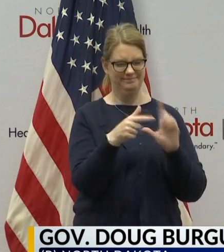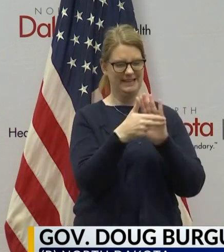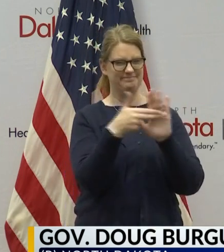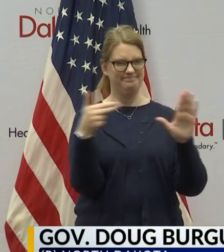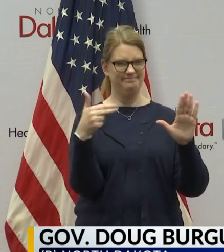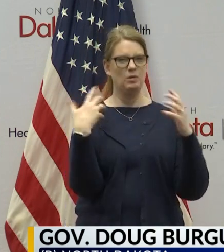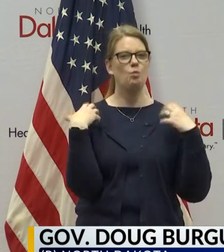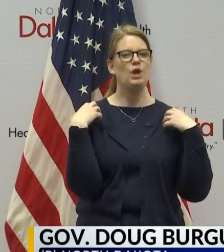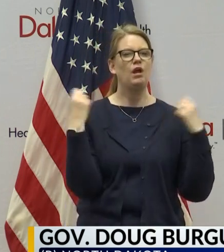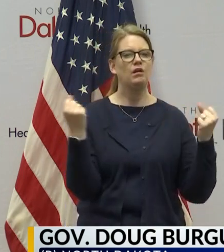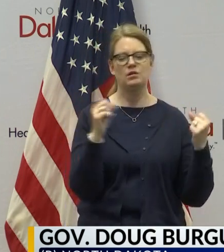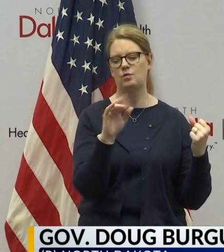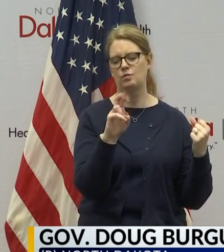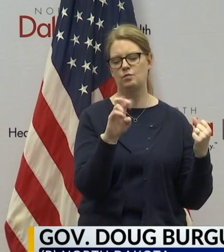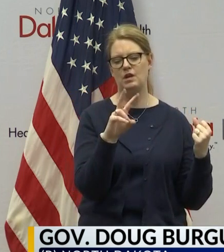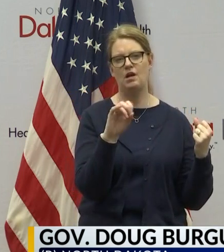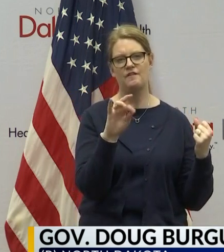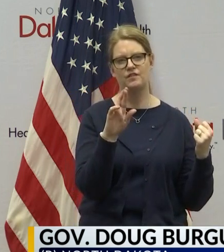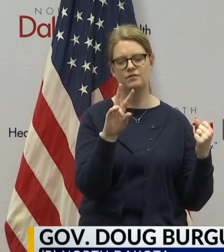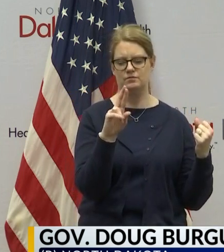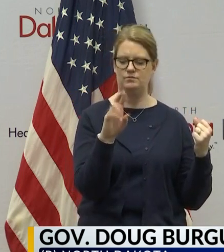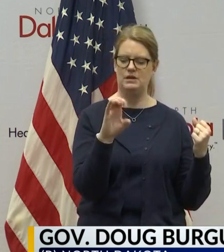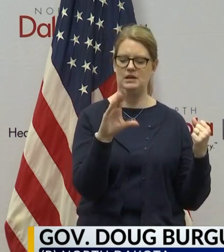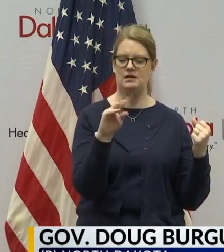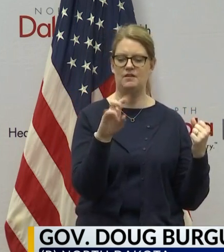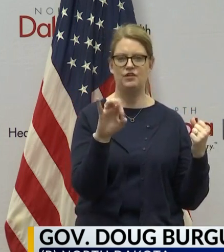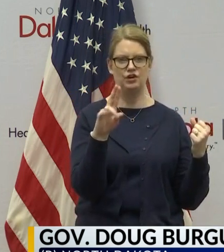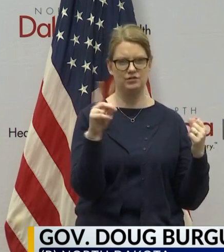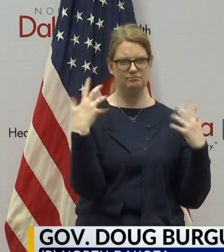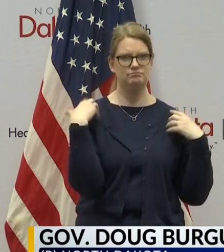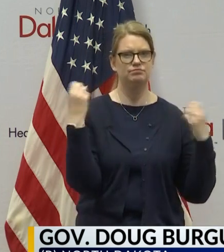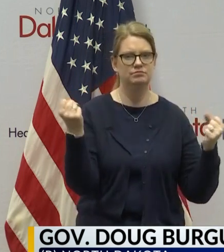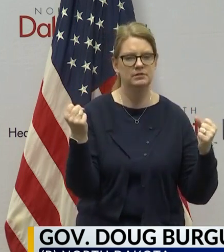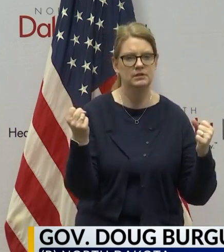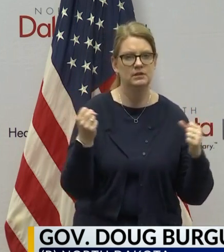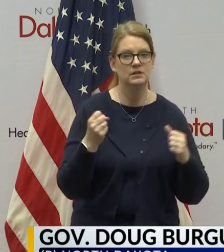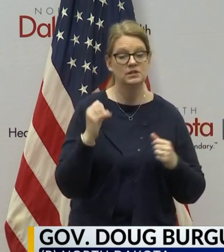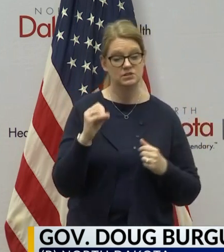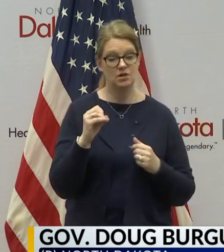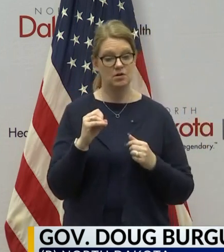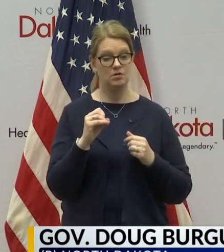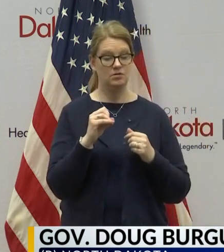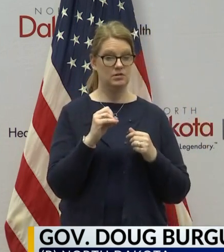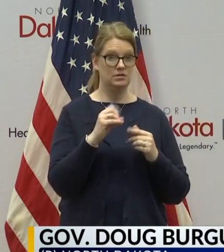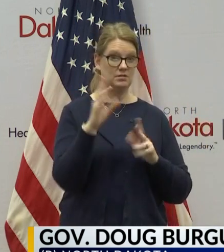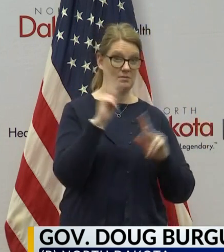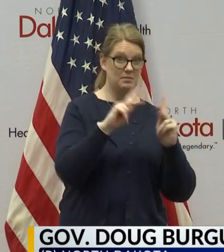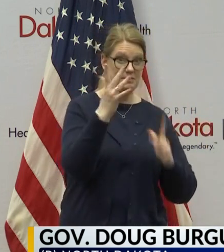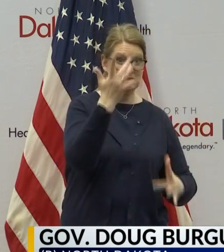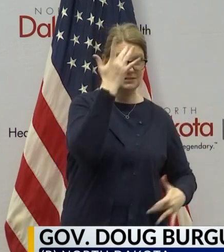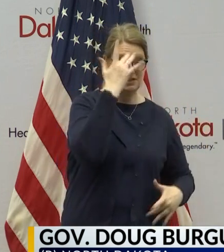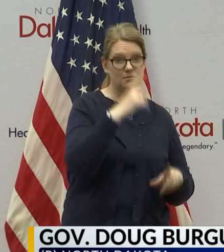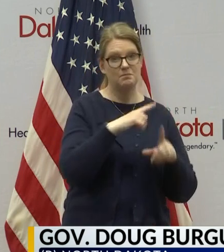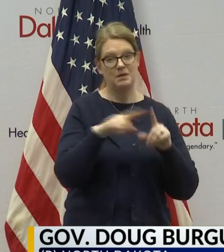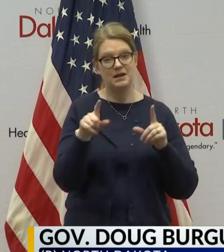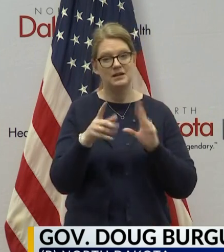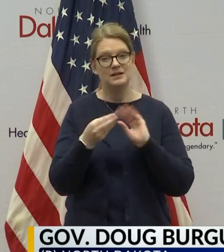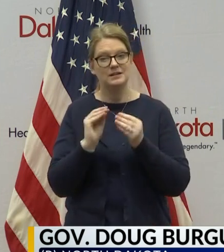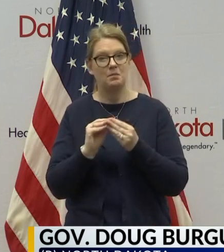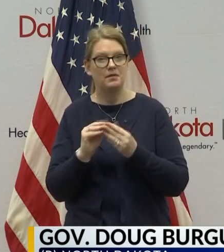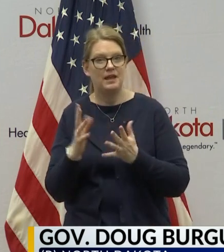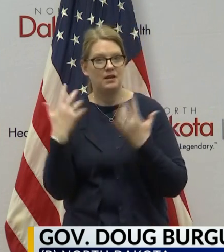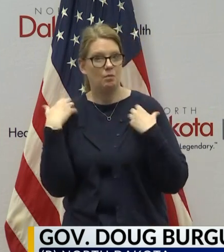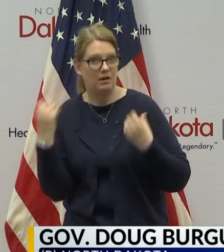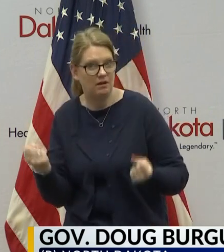of this, because when we net out those that have recovered off of this list, we get a much